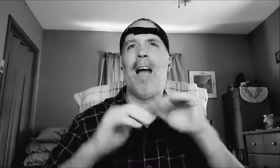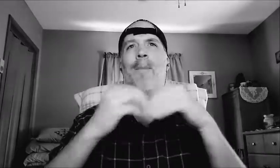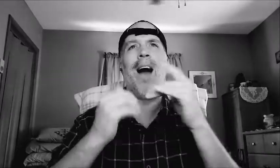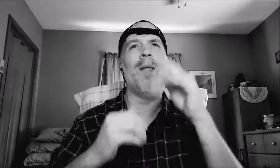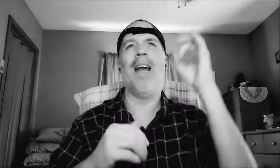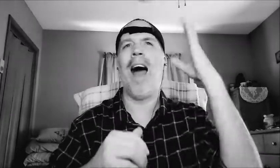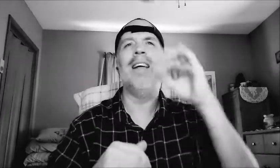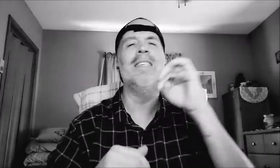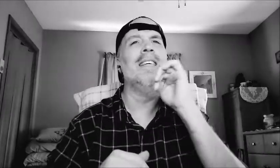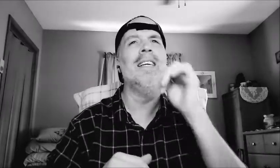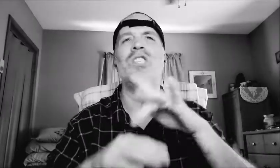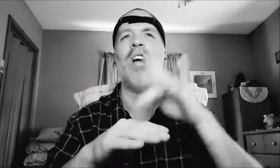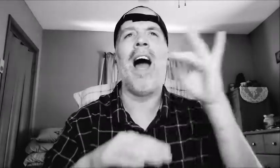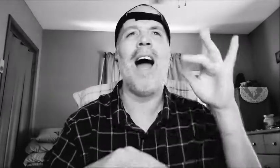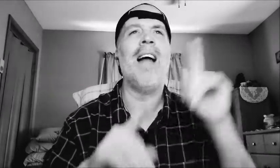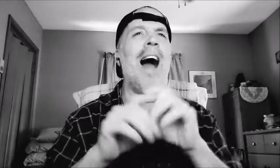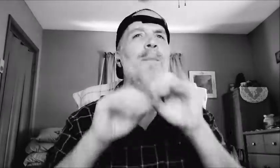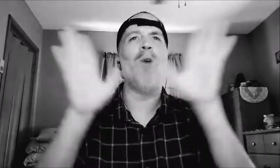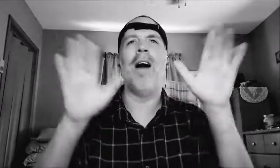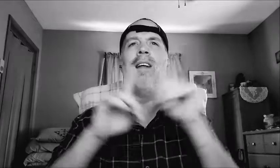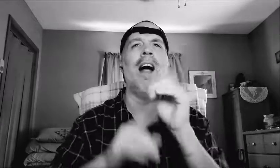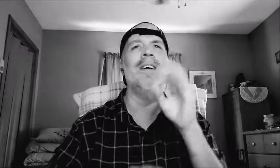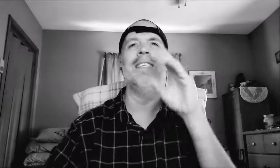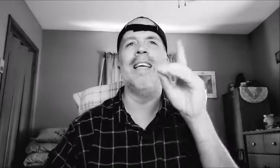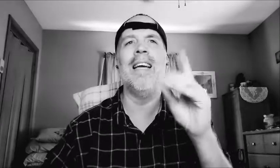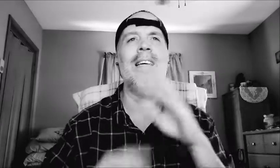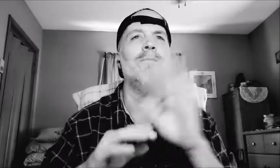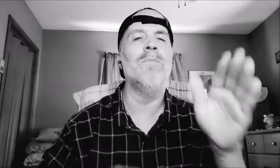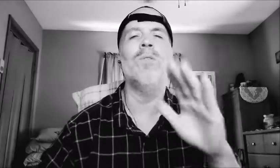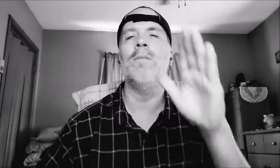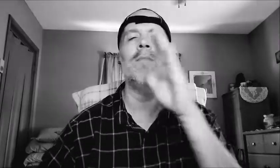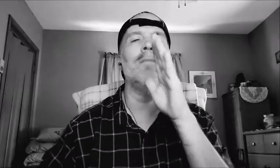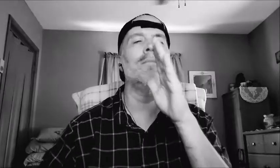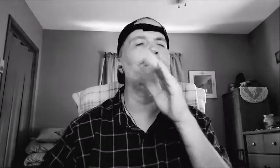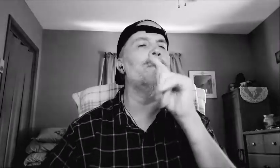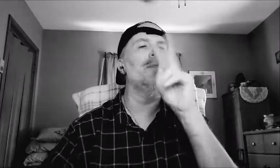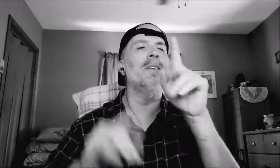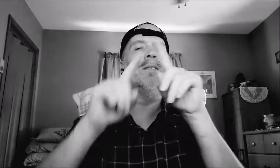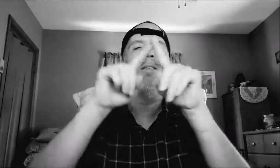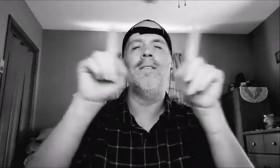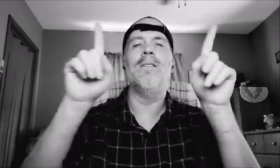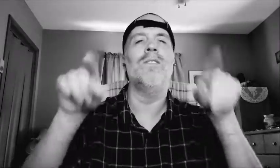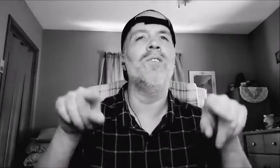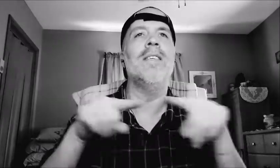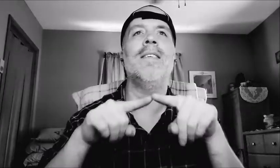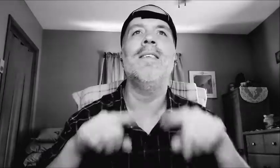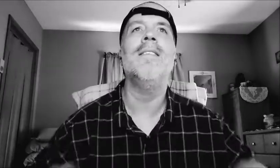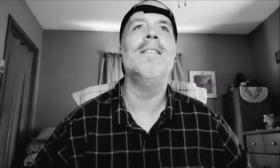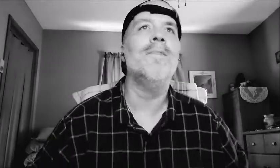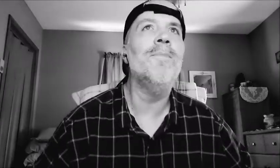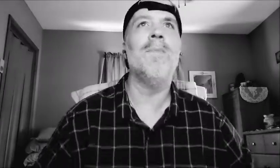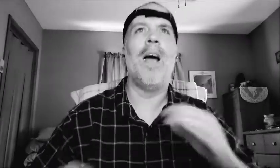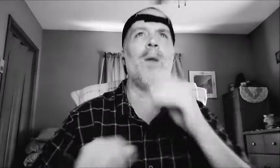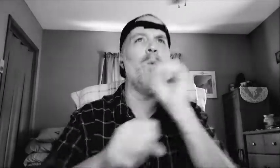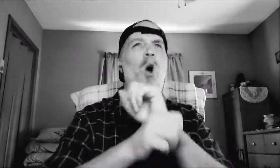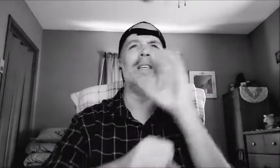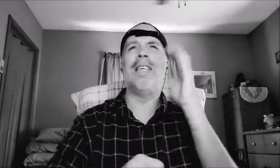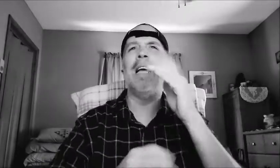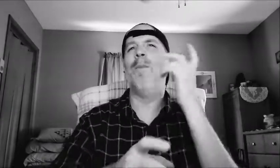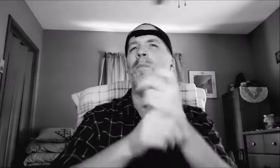somehow the lights didn't shine as bright as they did On a mama's TV street And her work seemed